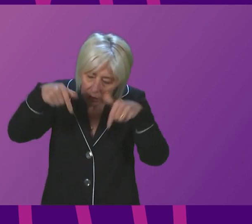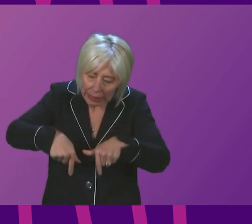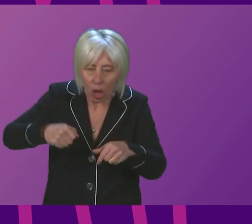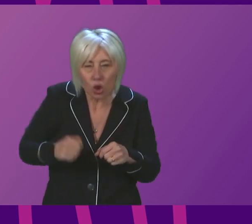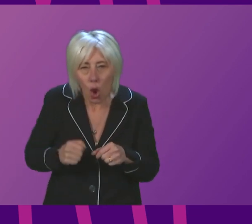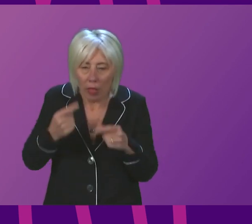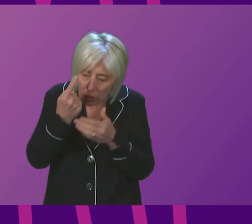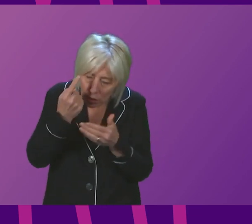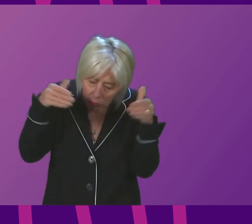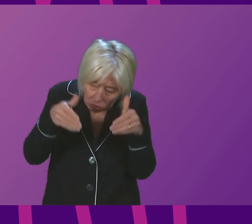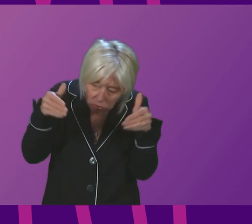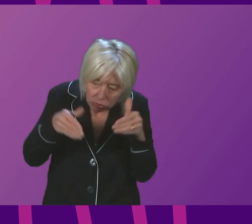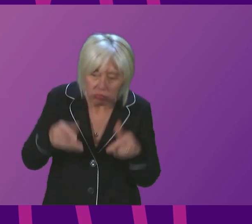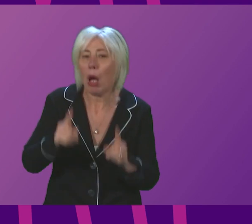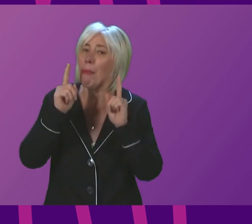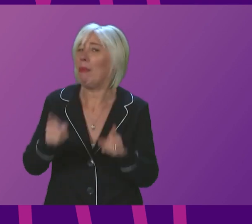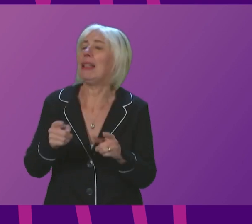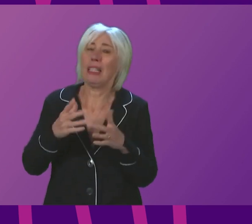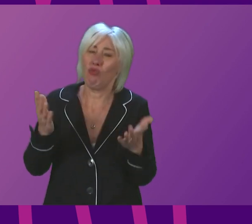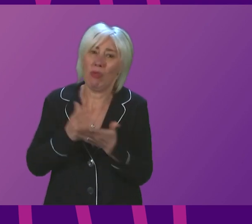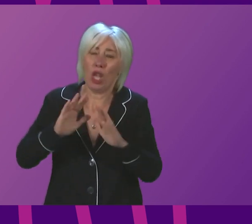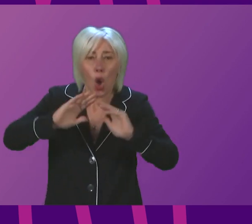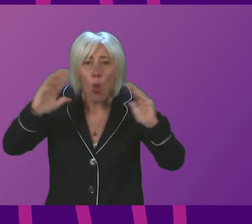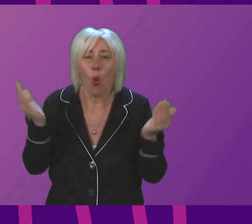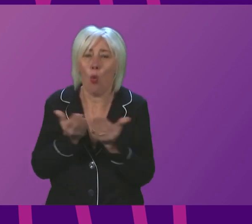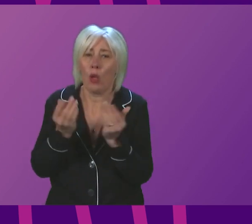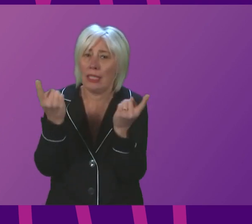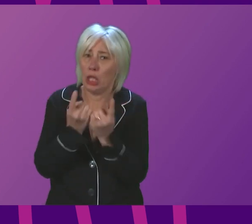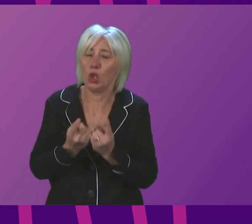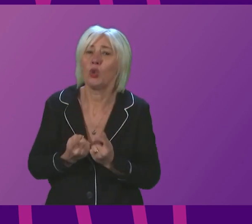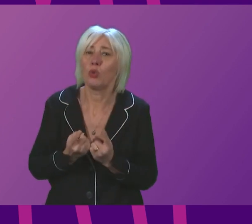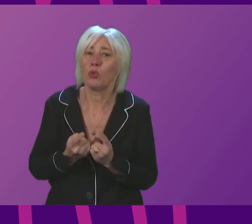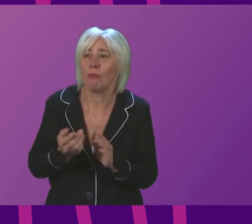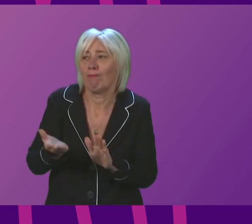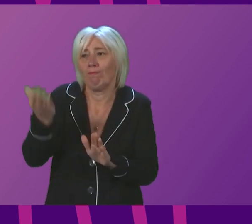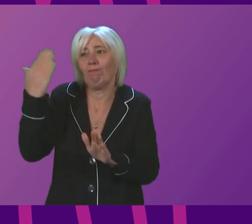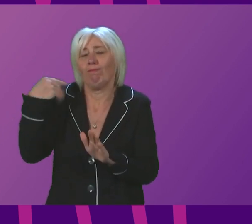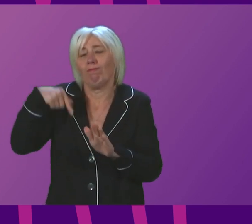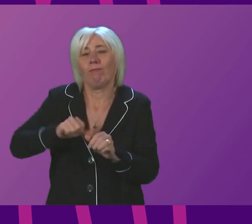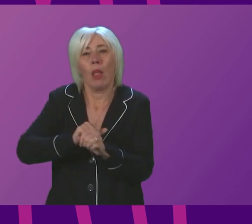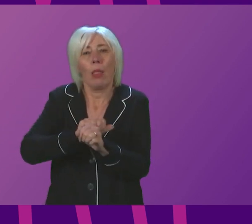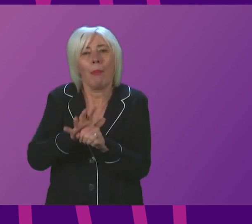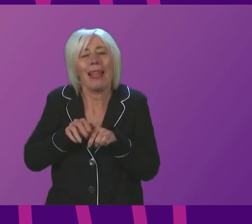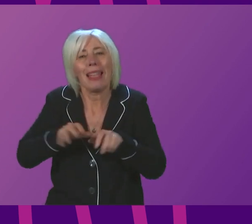country, but it is an unprecedented global crisis. Earlier in the pandemic, the government allocated